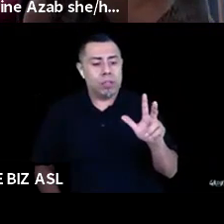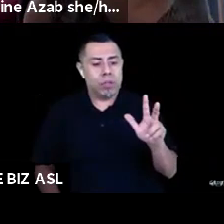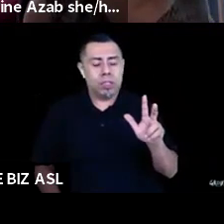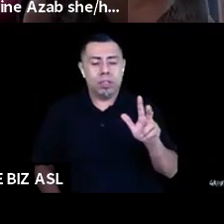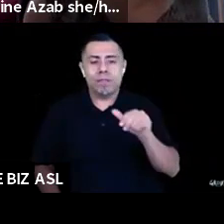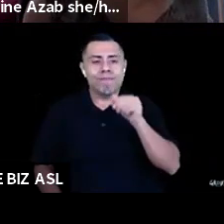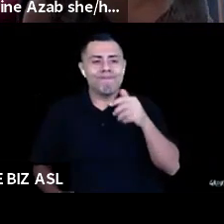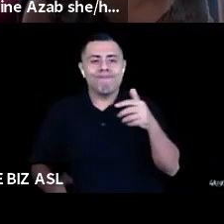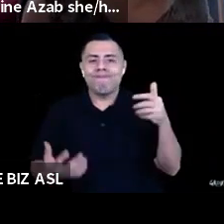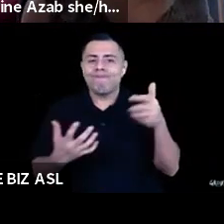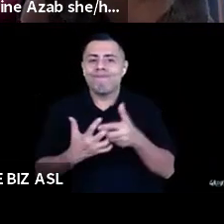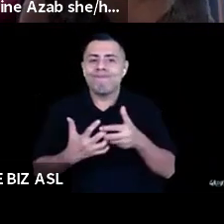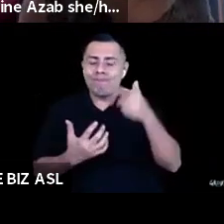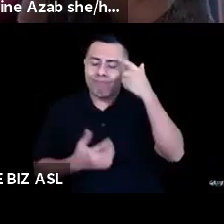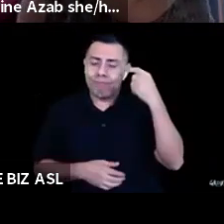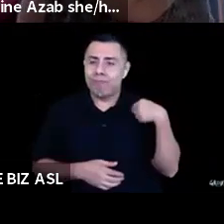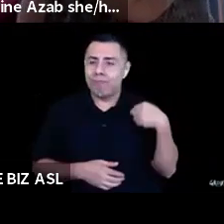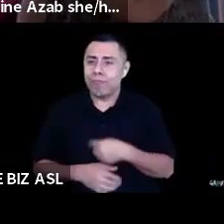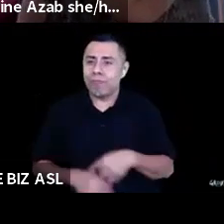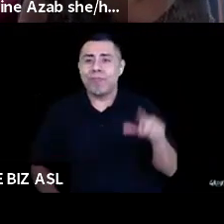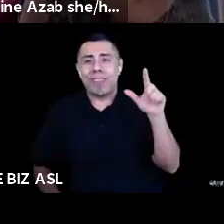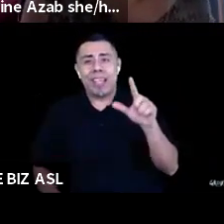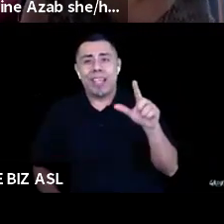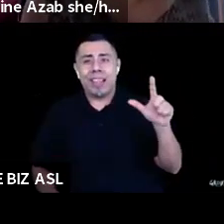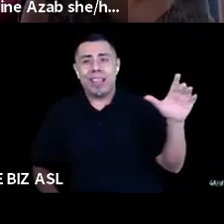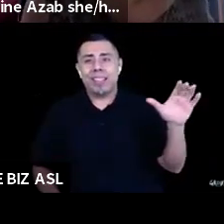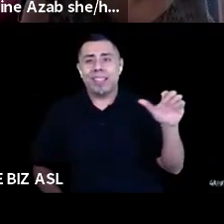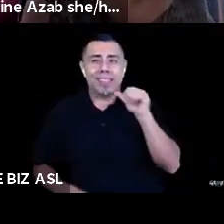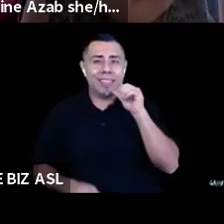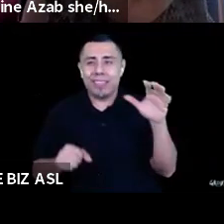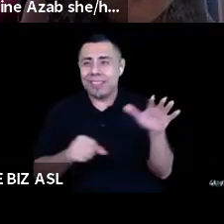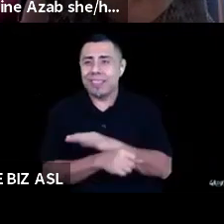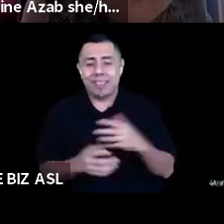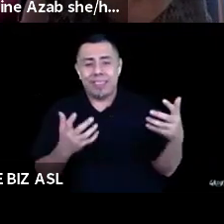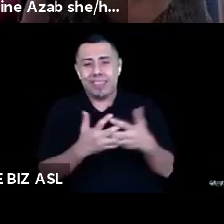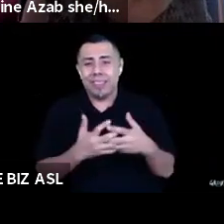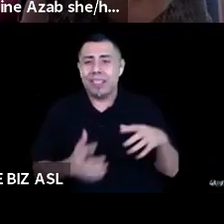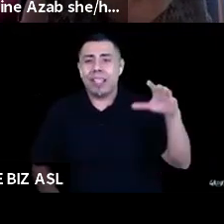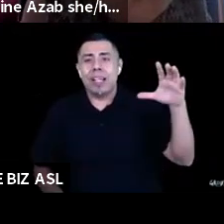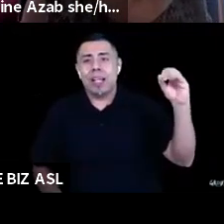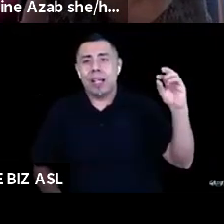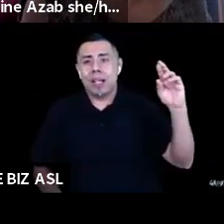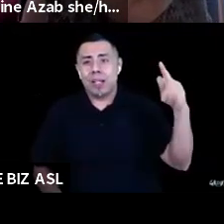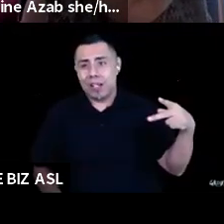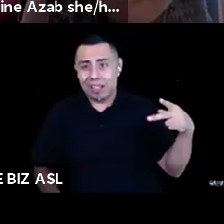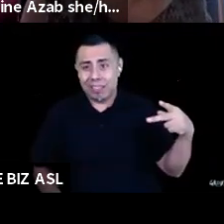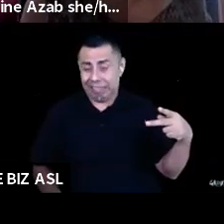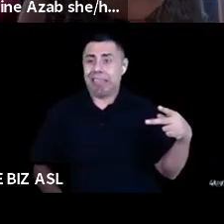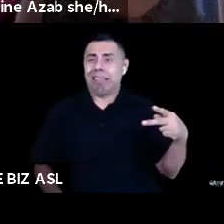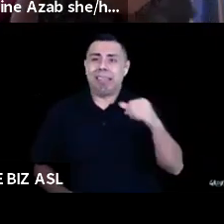And LLC doesn't totally work for us. in corp being a corp, like what, that doesn't really work for us. There is